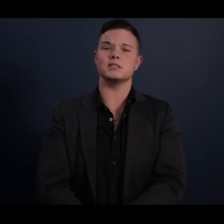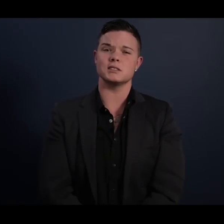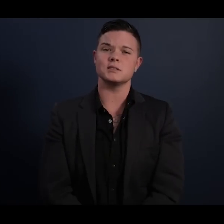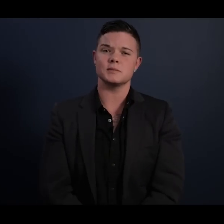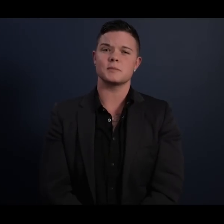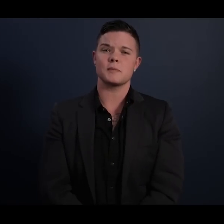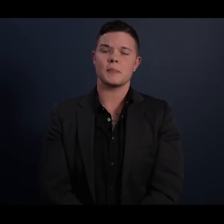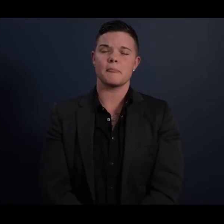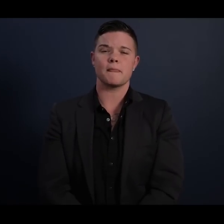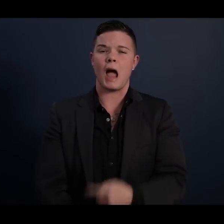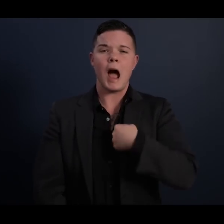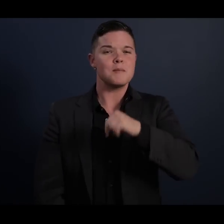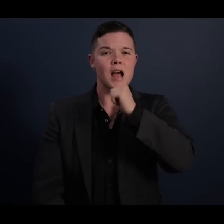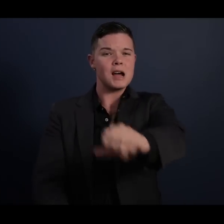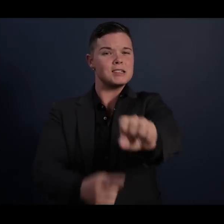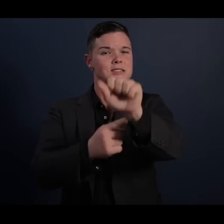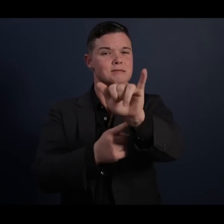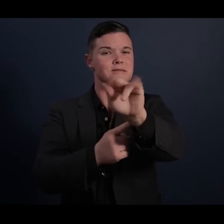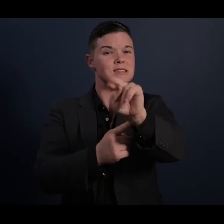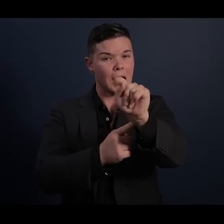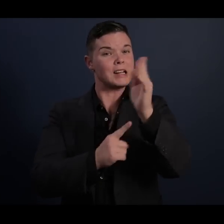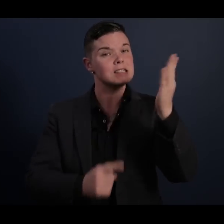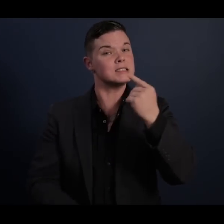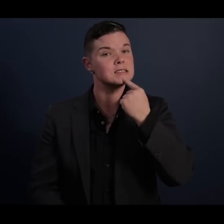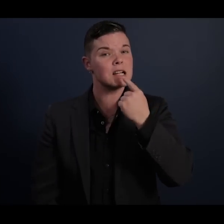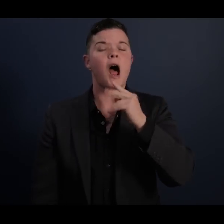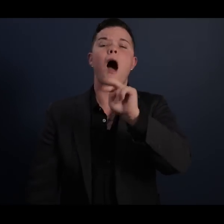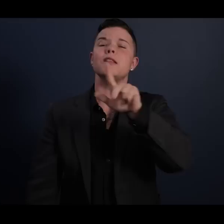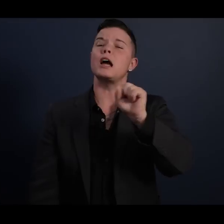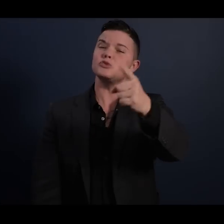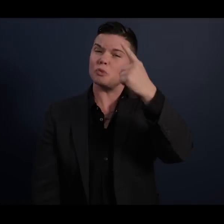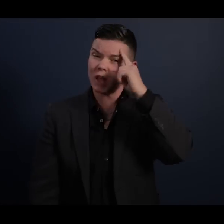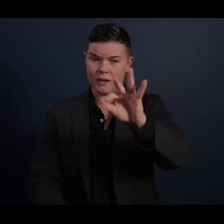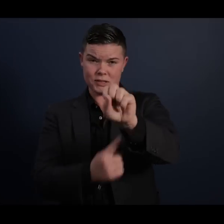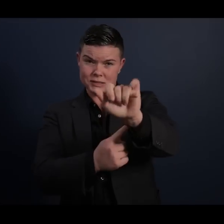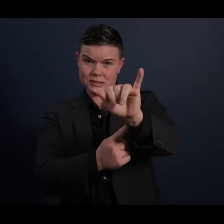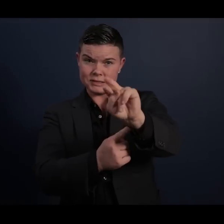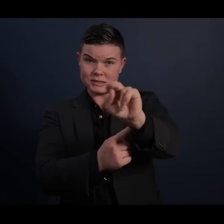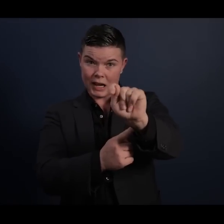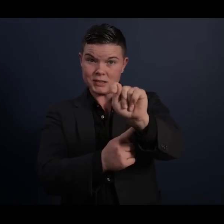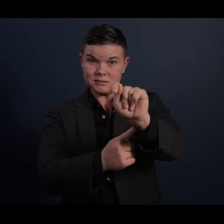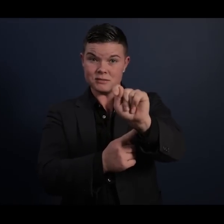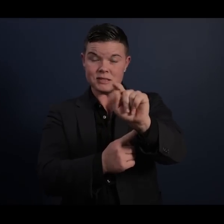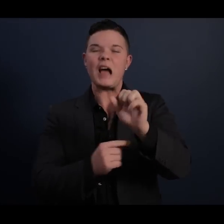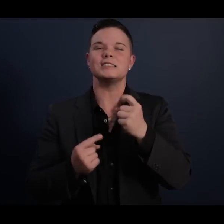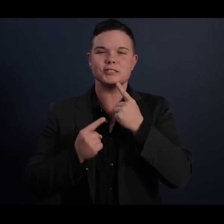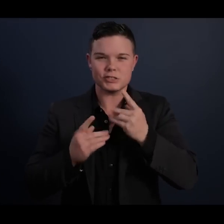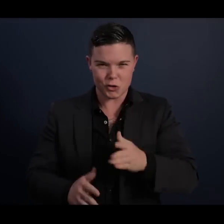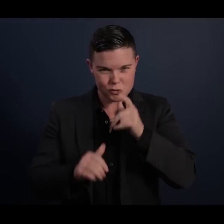I am not a saint, he said, unless you think of a saint as a sinner who keeps on trying.